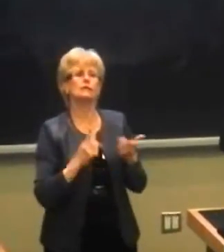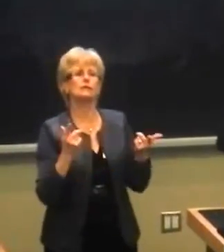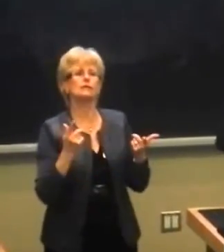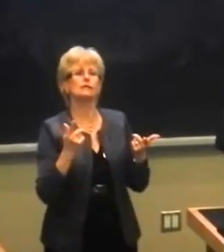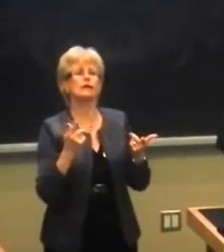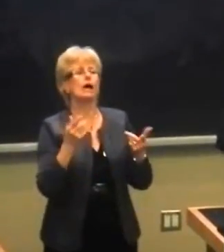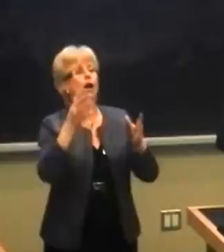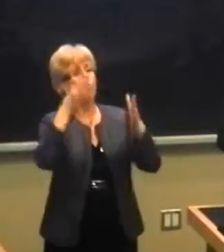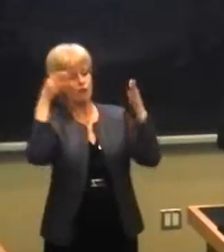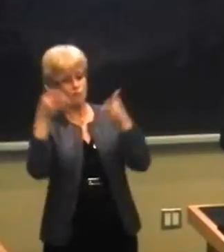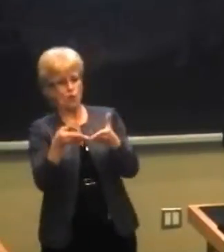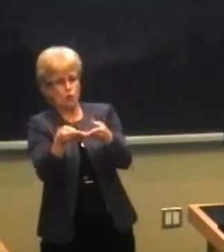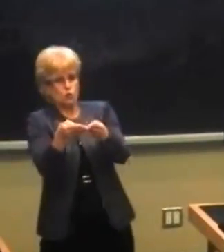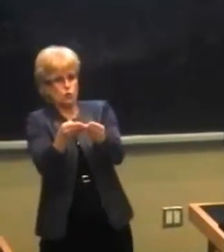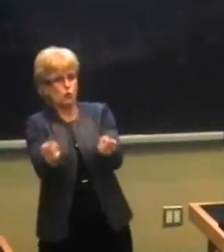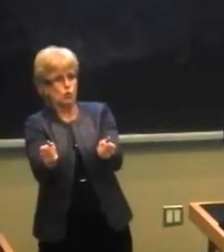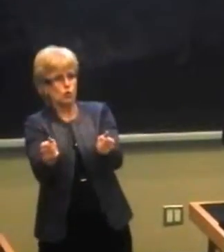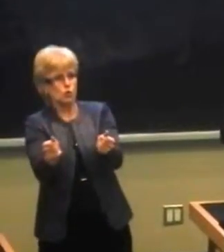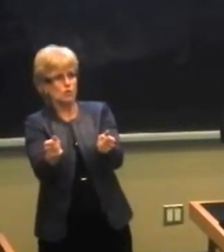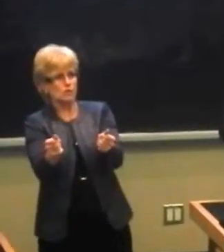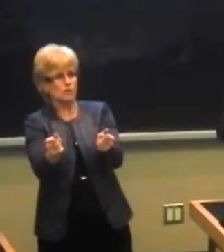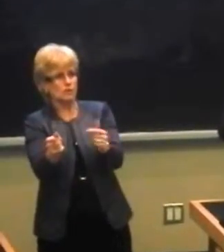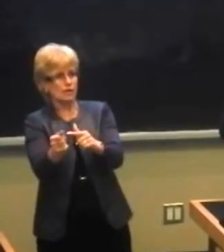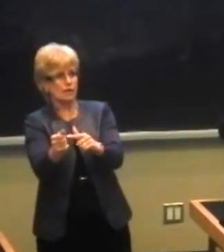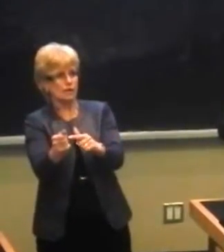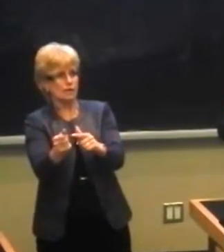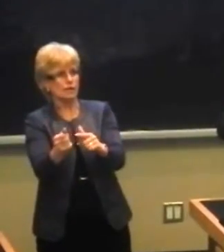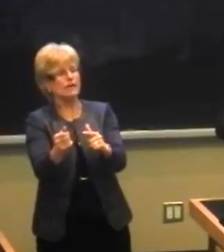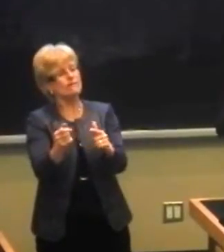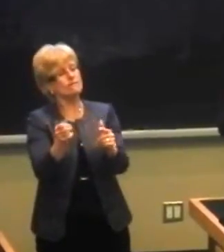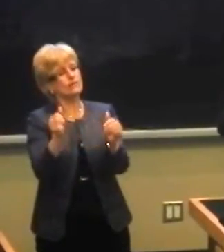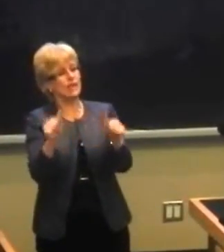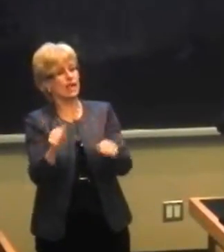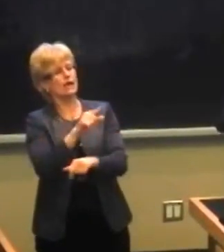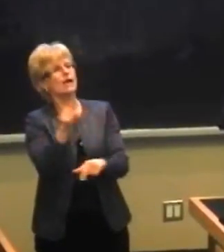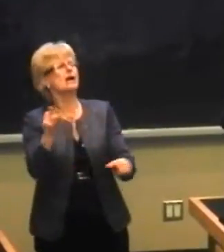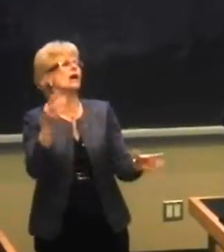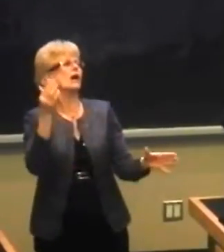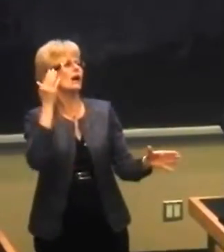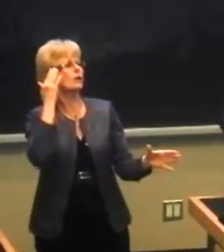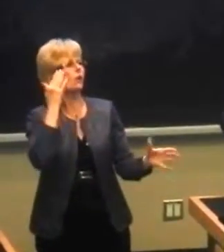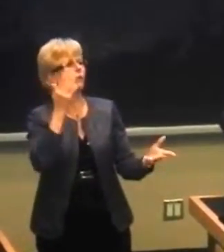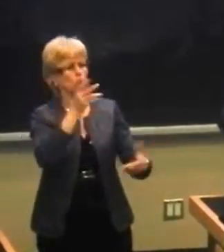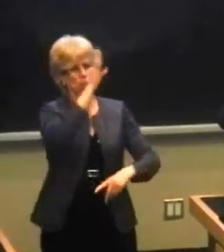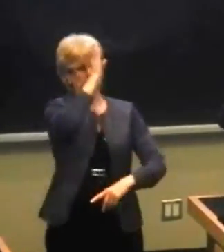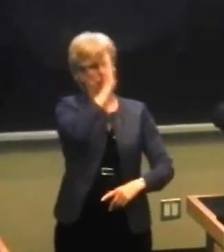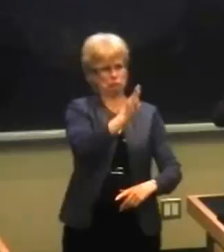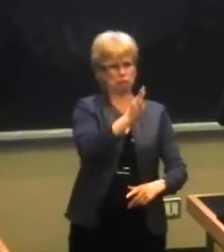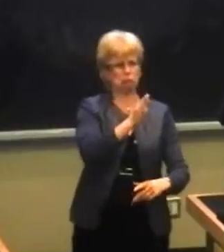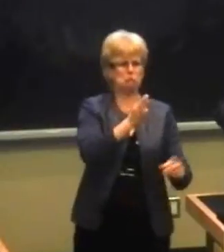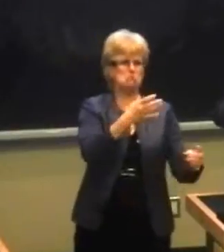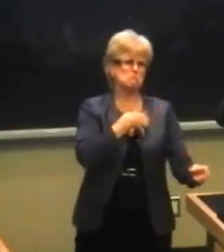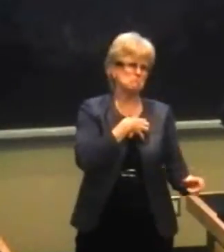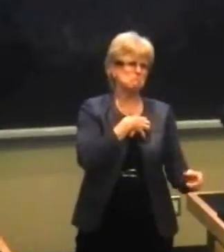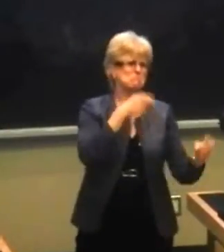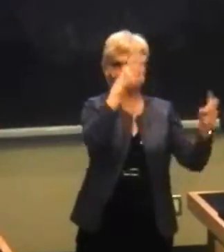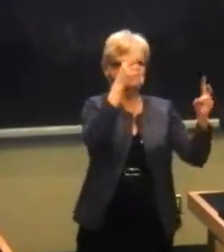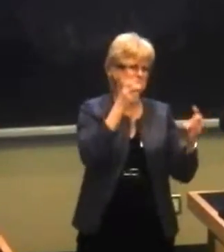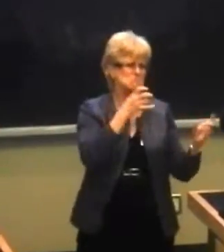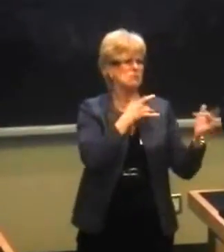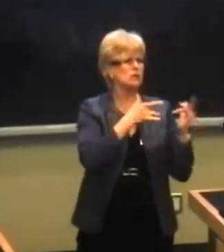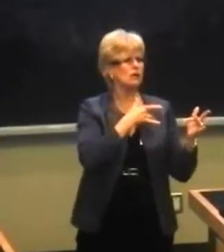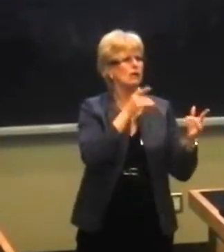be solution-focused. And so we'd really love it if, as much as possible, I mean naturally we want you to candid about issues or complaints or